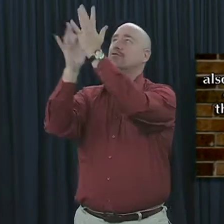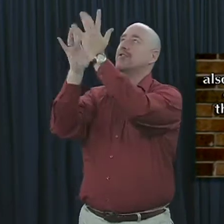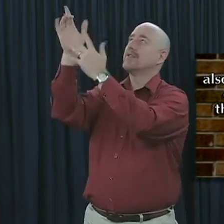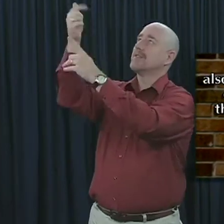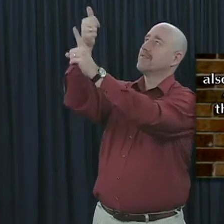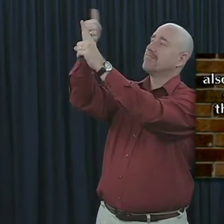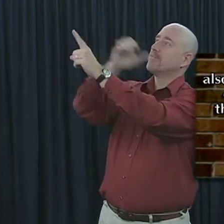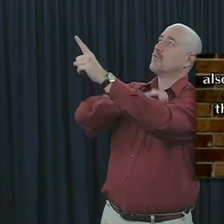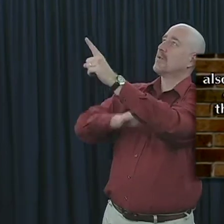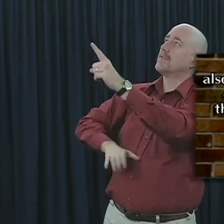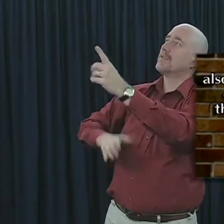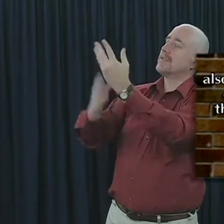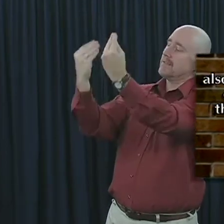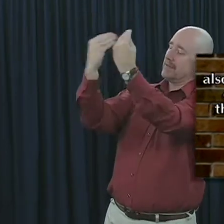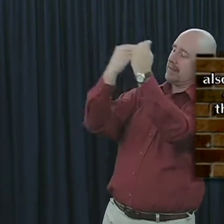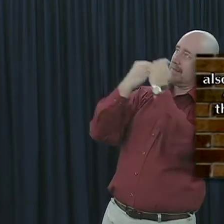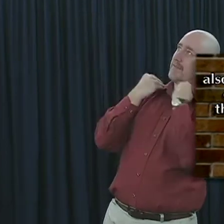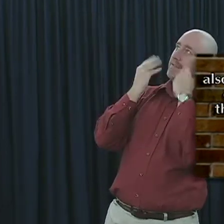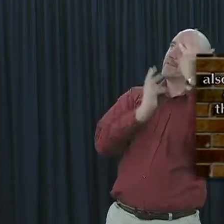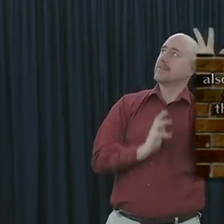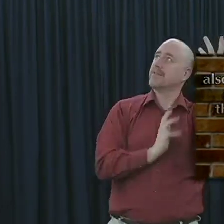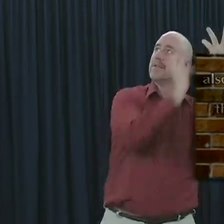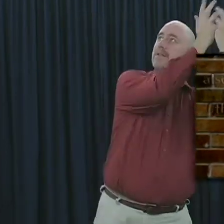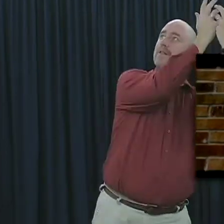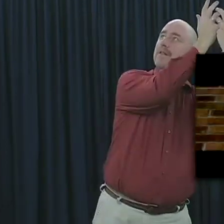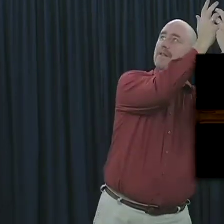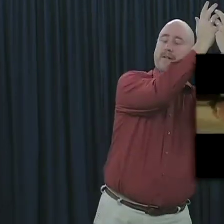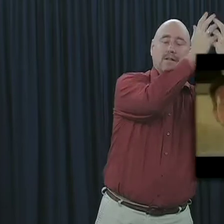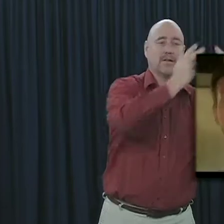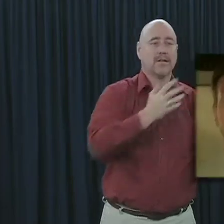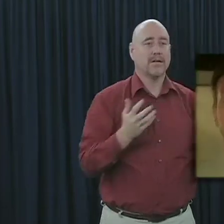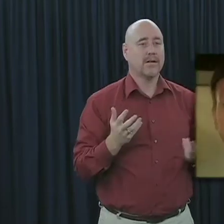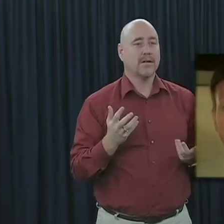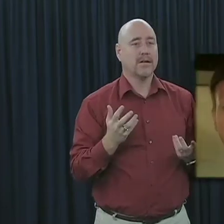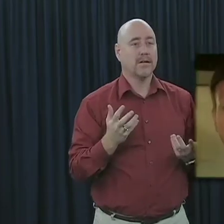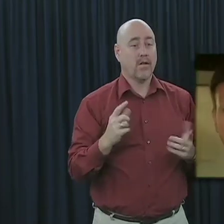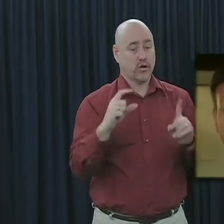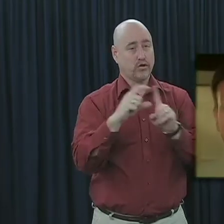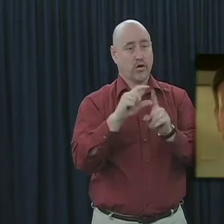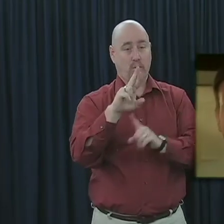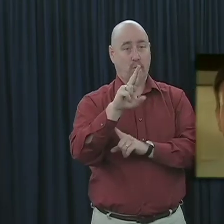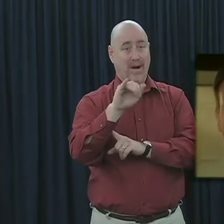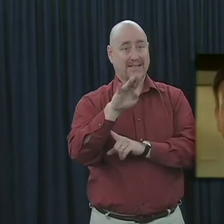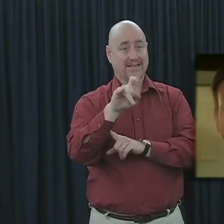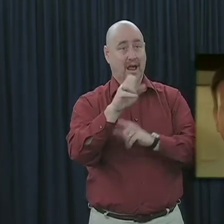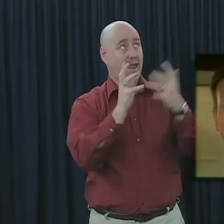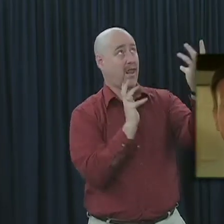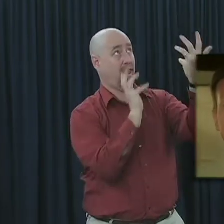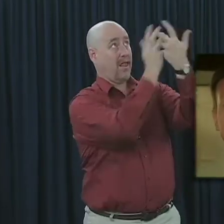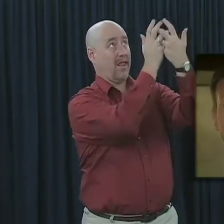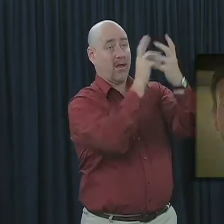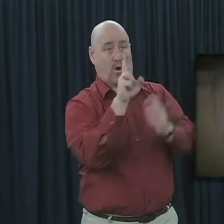we have now received the reconciliation. This term, reconciled, or reconciliation,